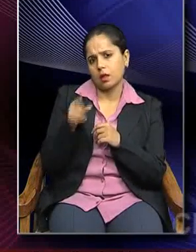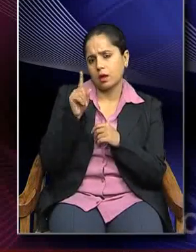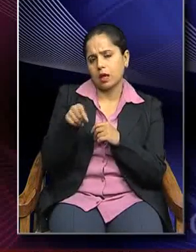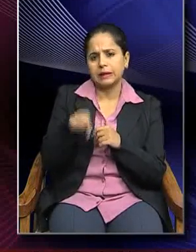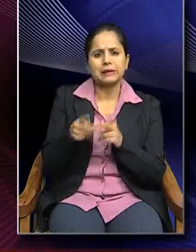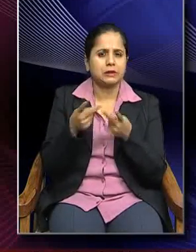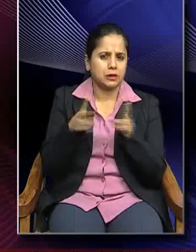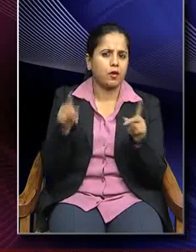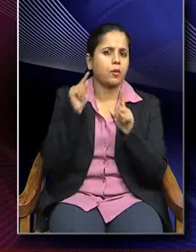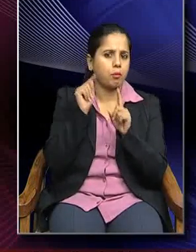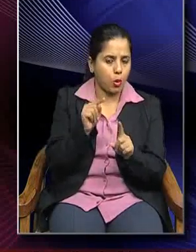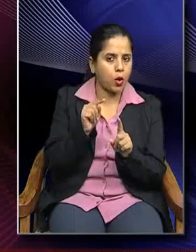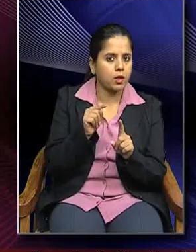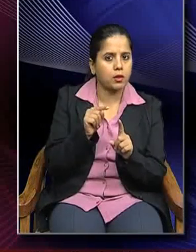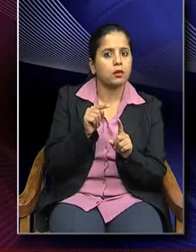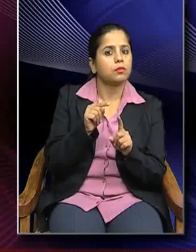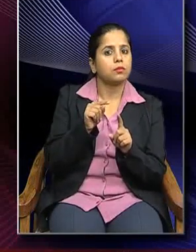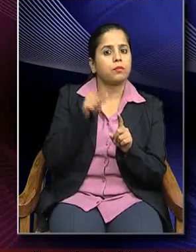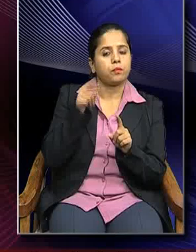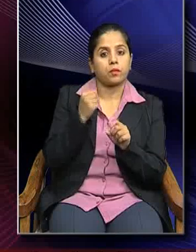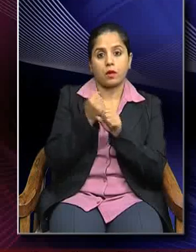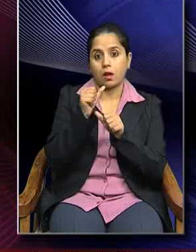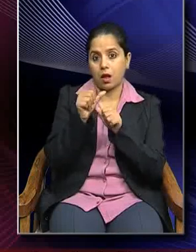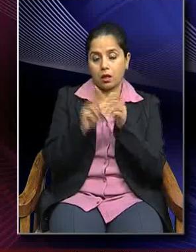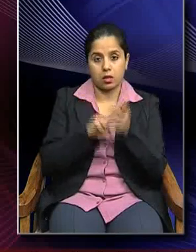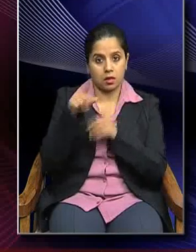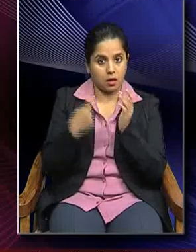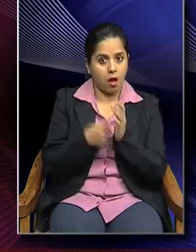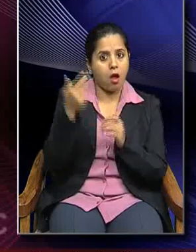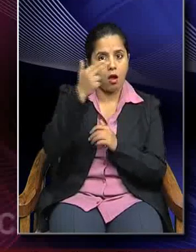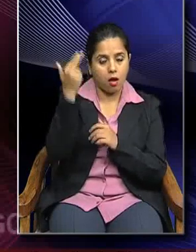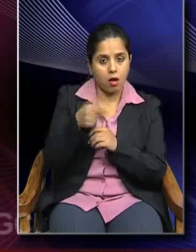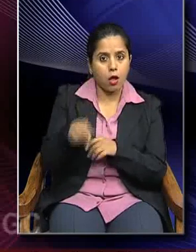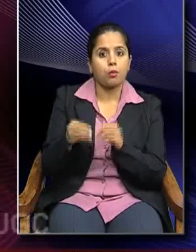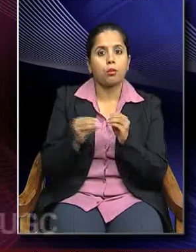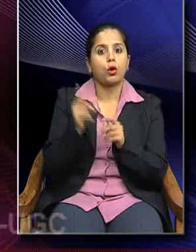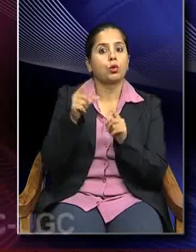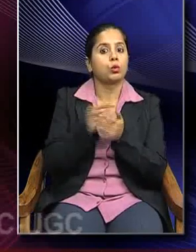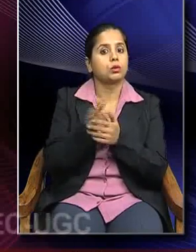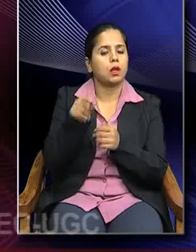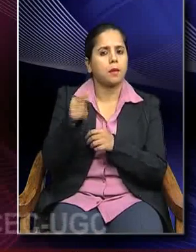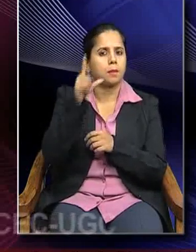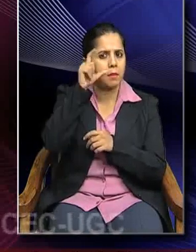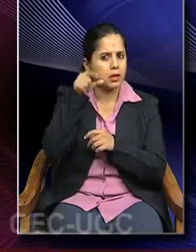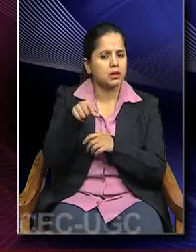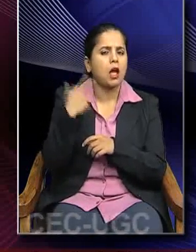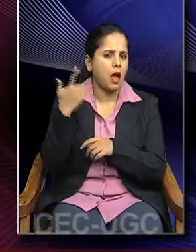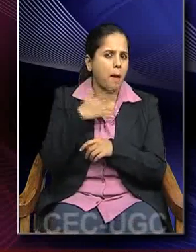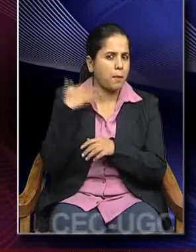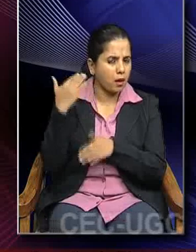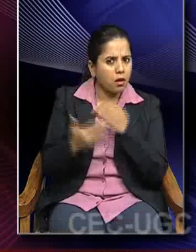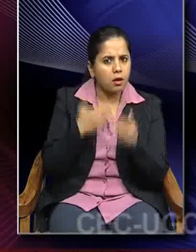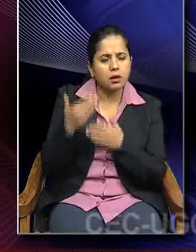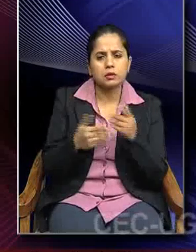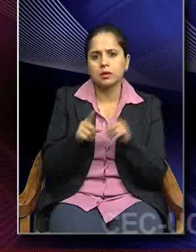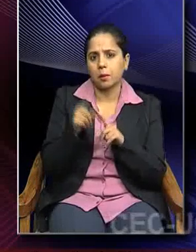distinct feature of Gandhar art is that Buddha's image usually is